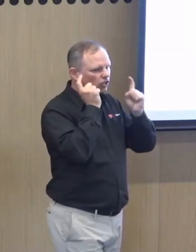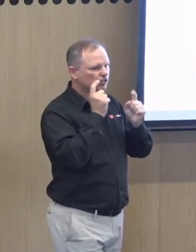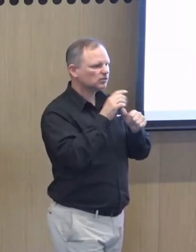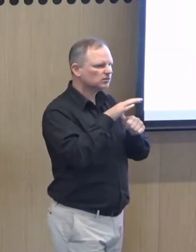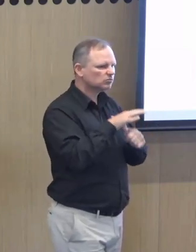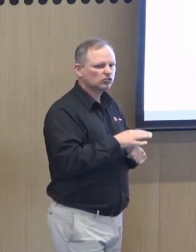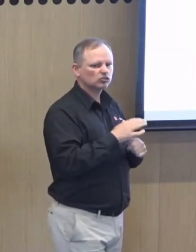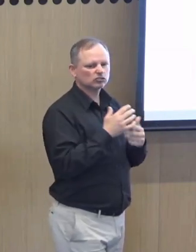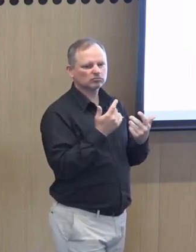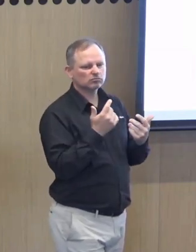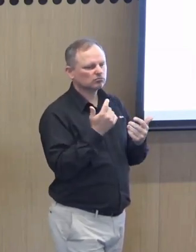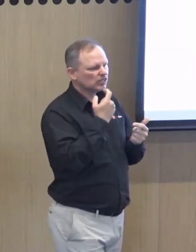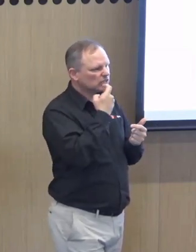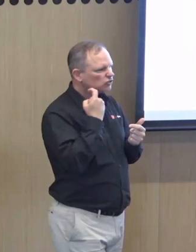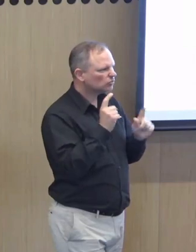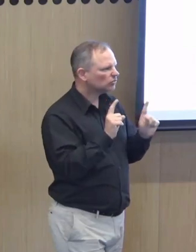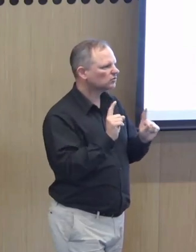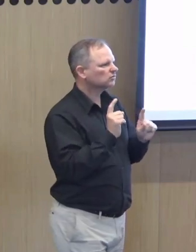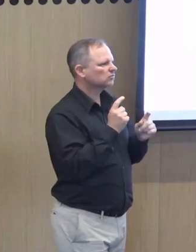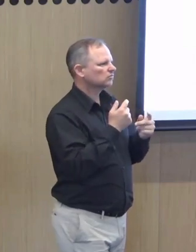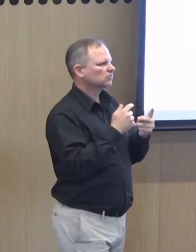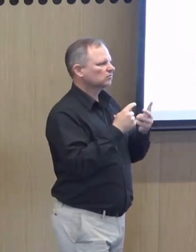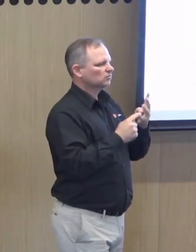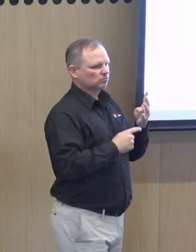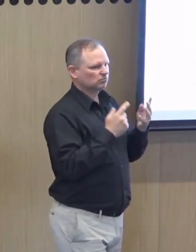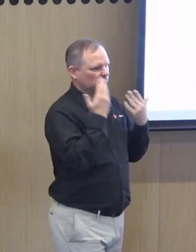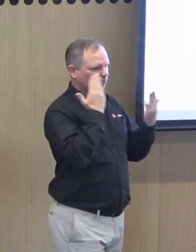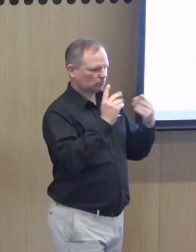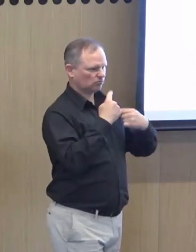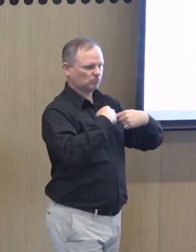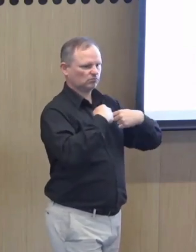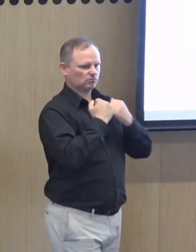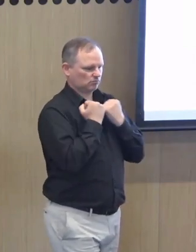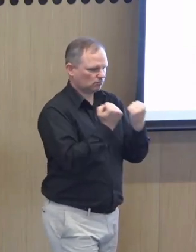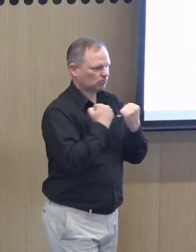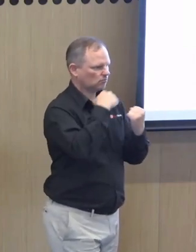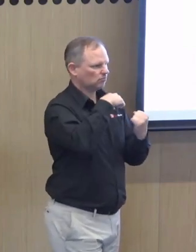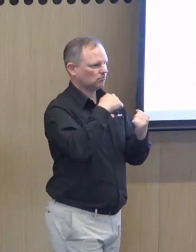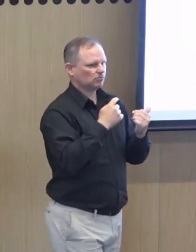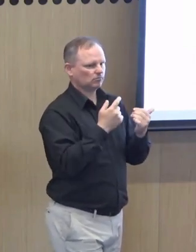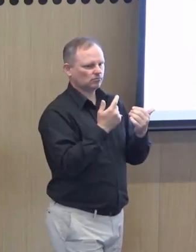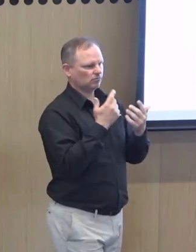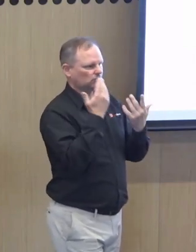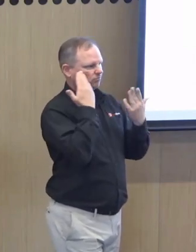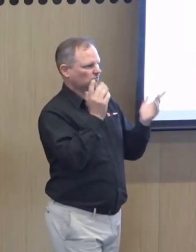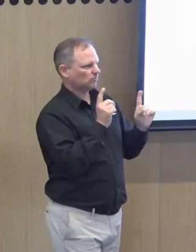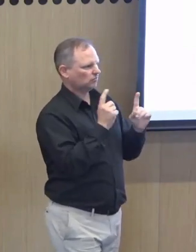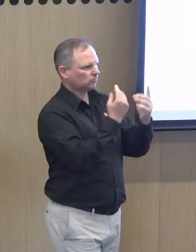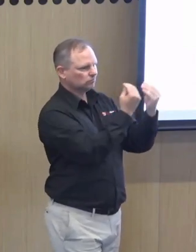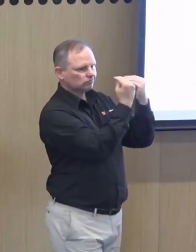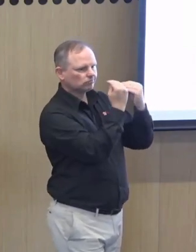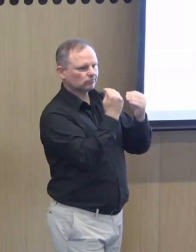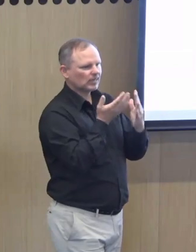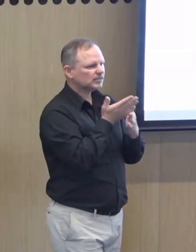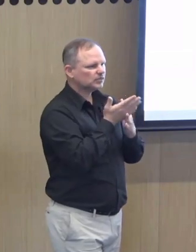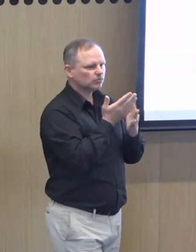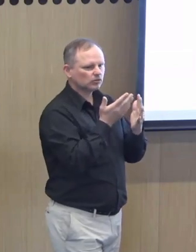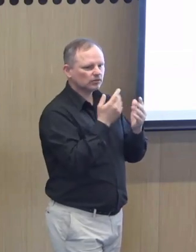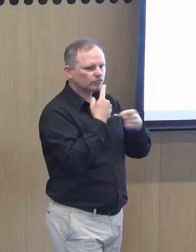health and how they can articulate that, whether it's an addiction or mental health or other symptoms. They've never